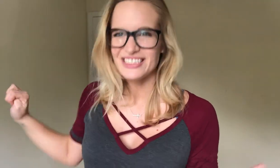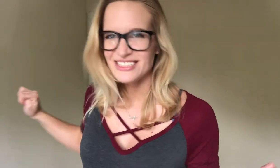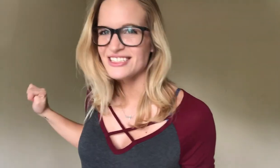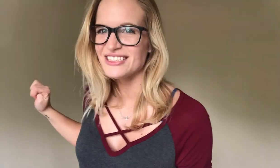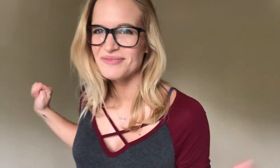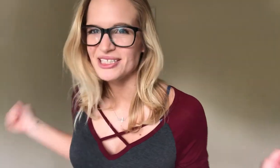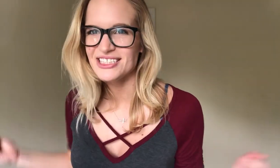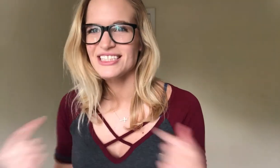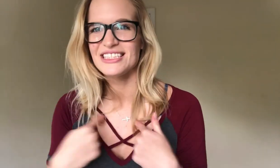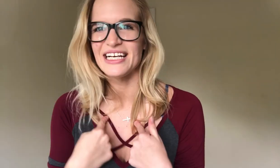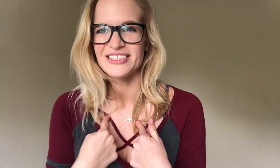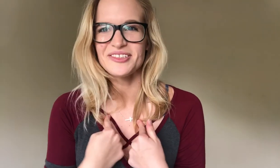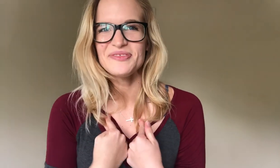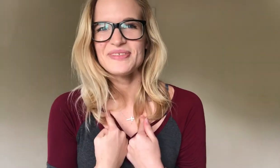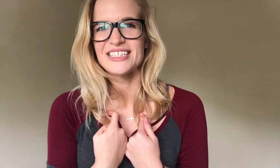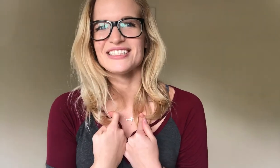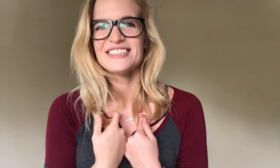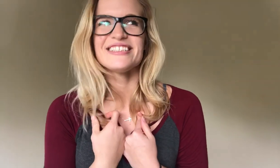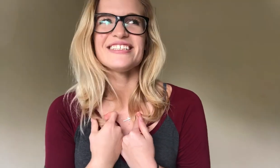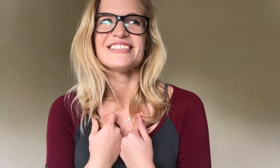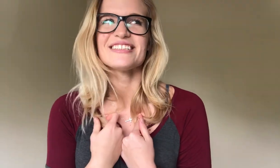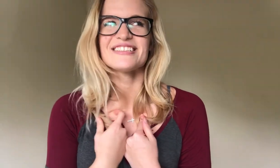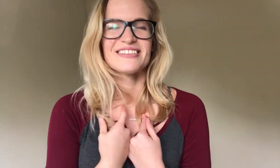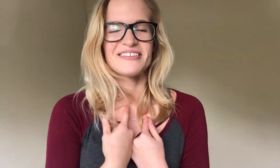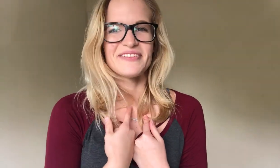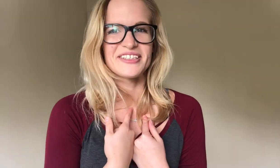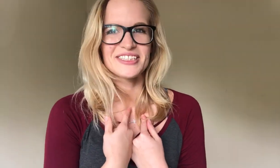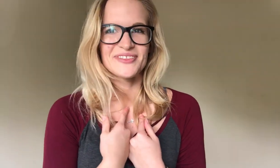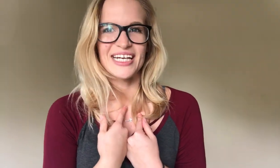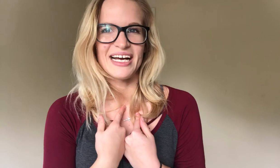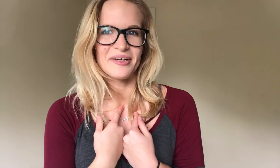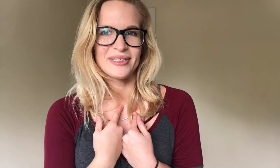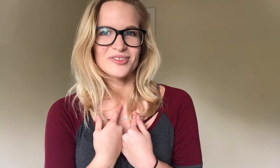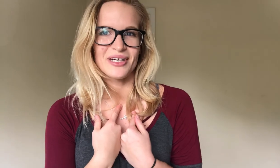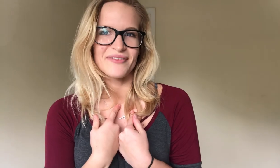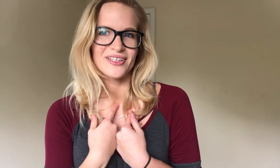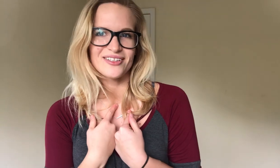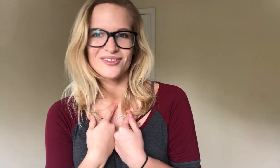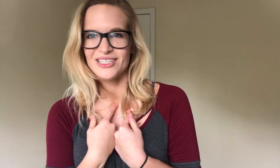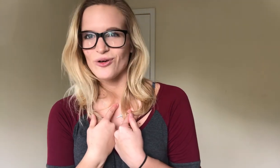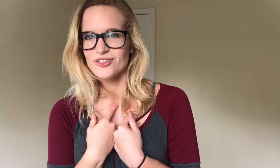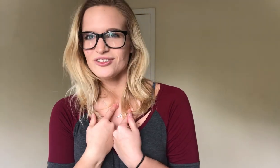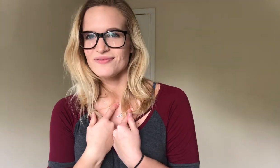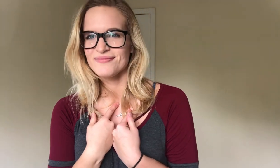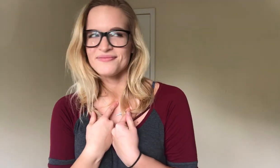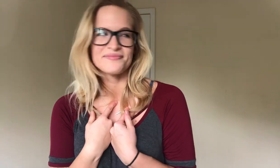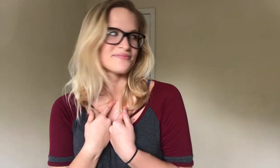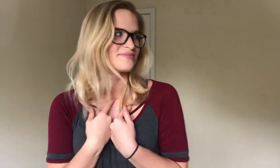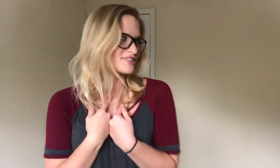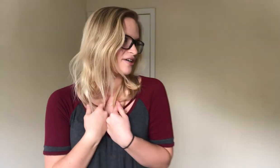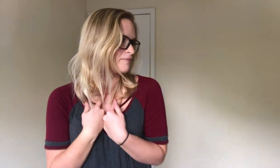Rhett. As much. As I do. Because. He's. A very sweet guy. Him and his wife are literally goals. So.